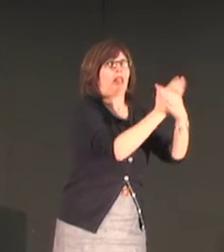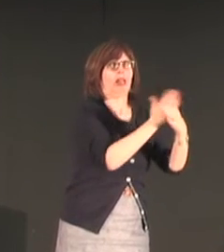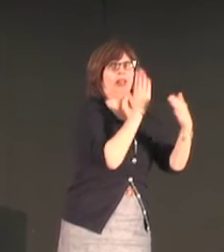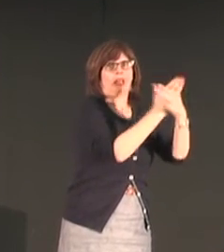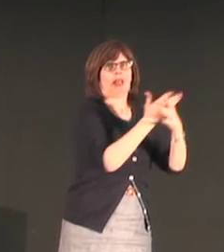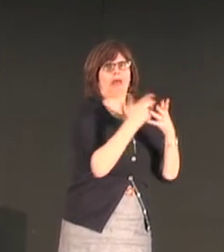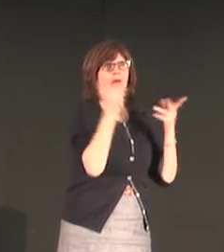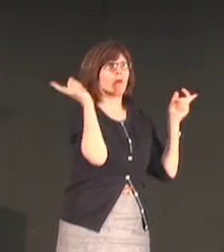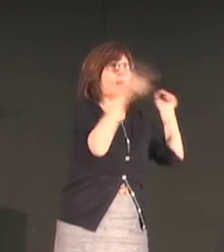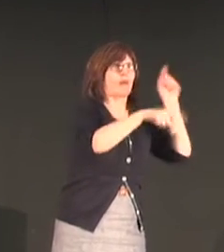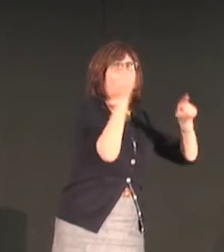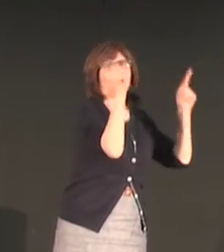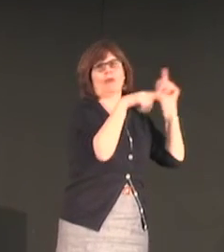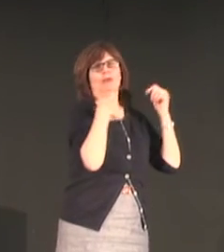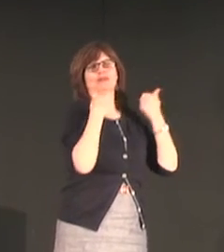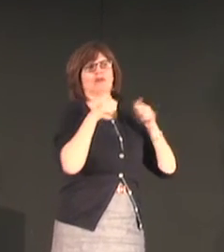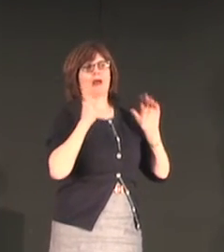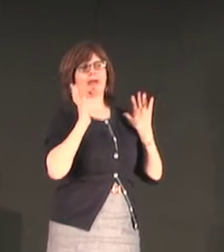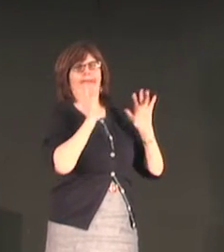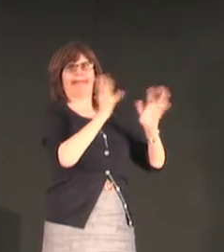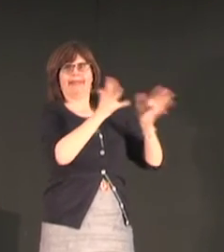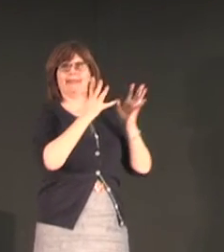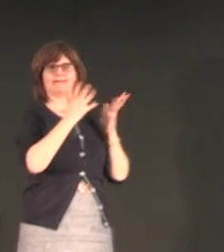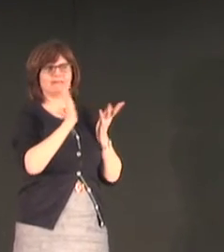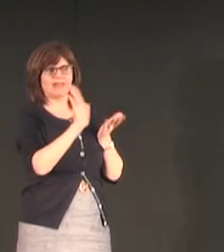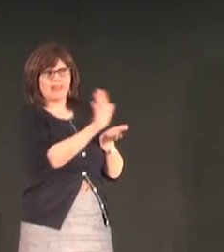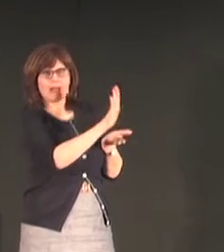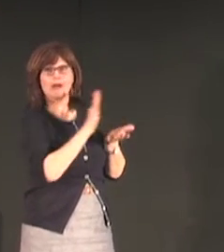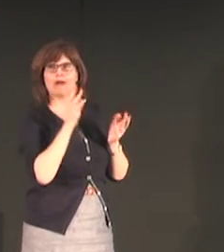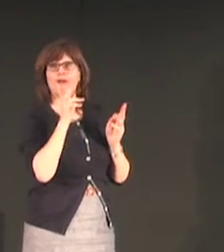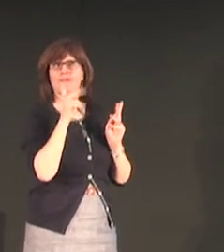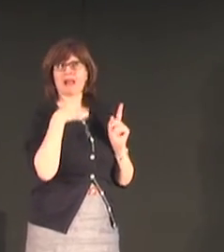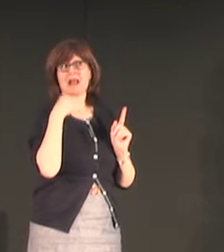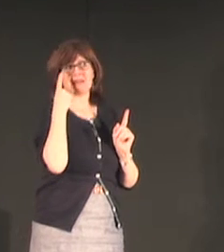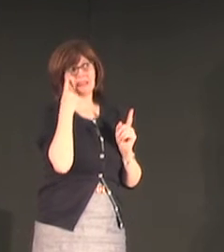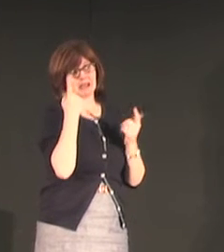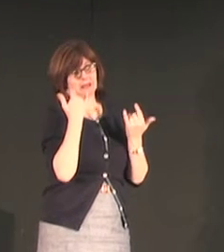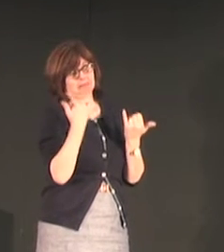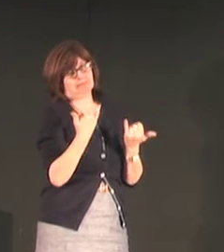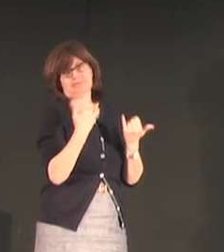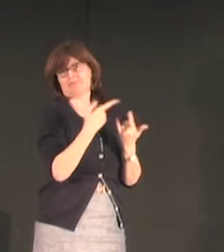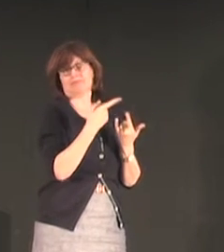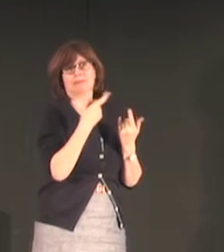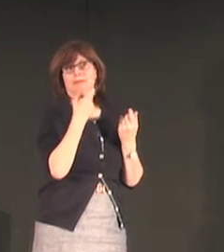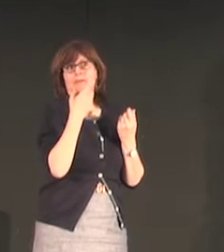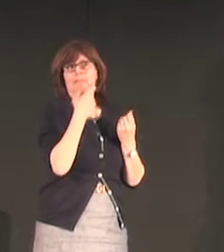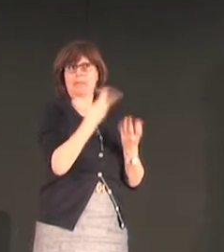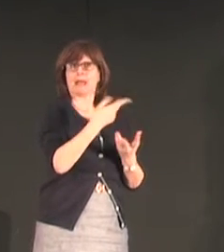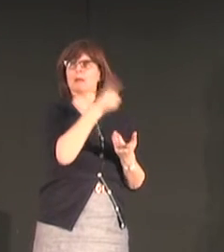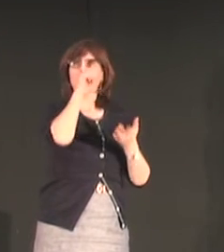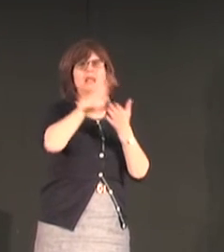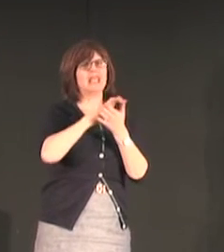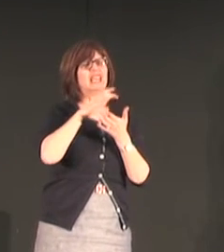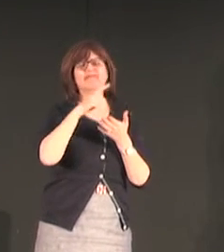so we try very hard you know not to be disruptive of this community and their language uses and their language choices